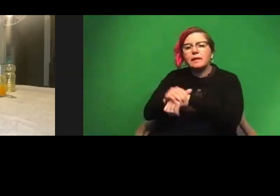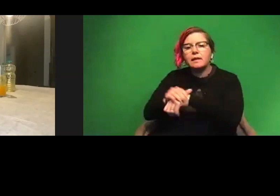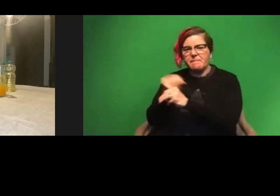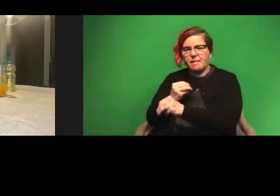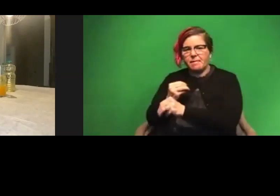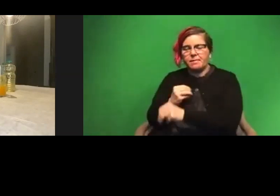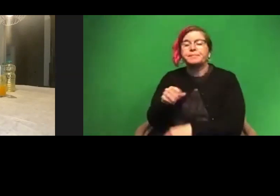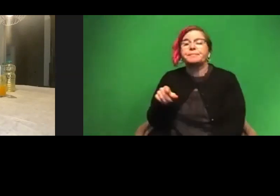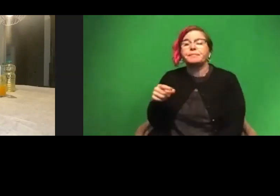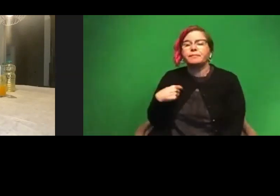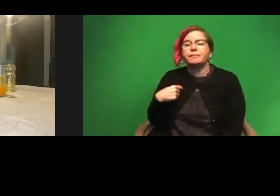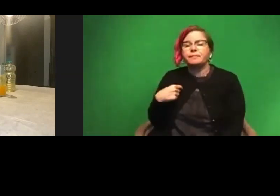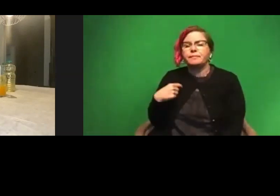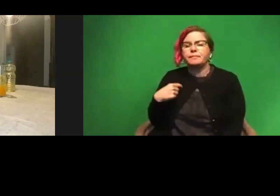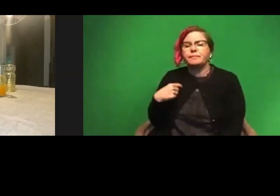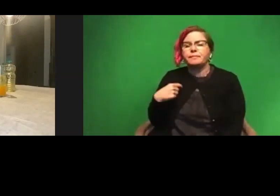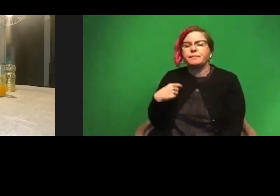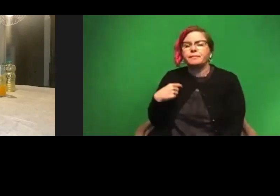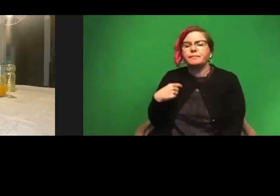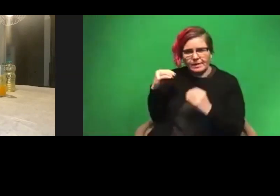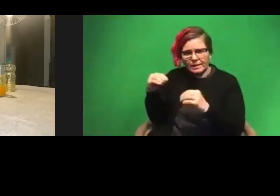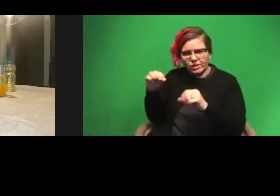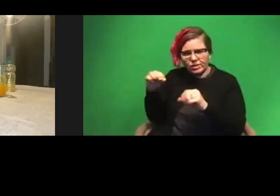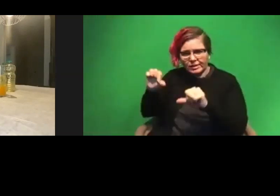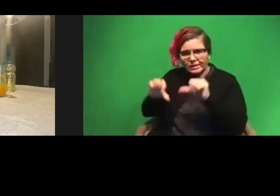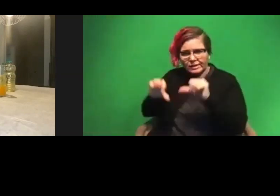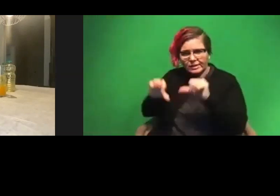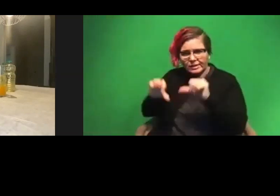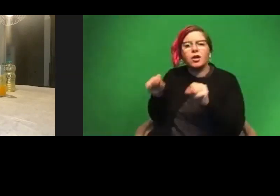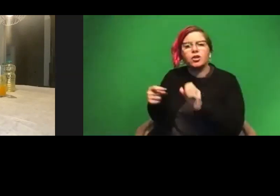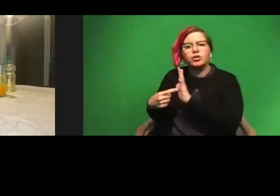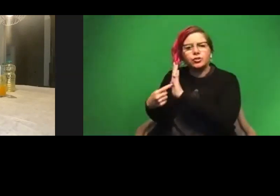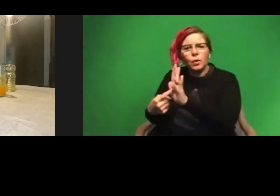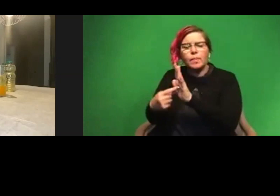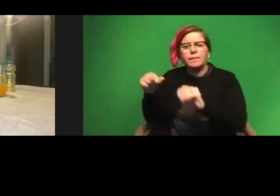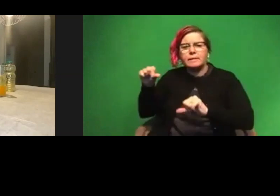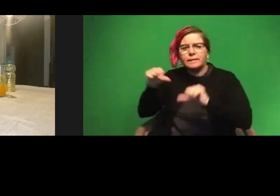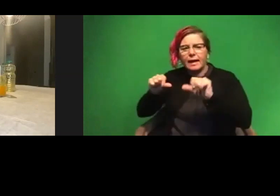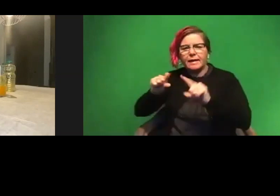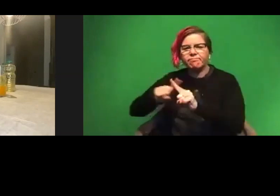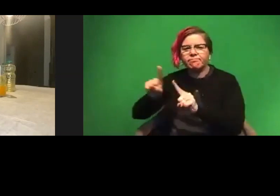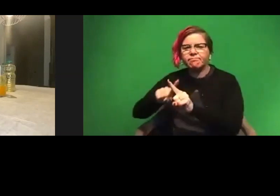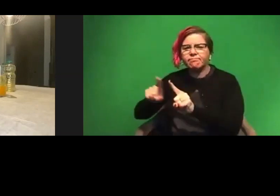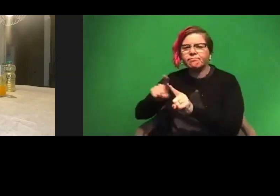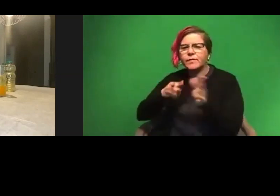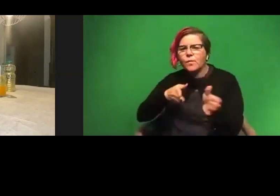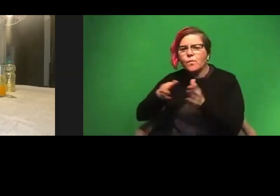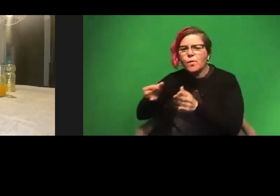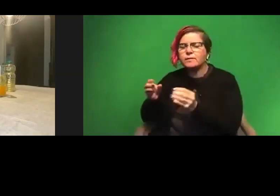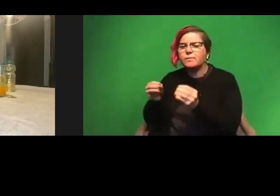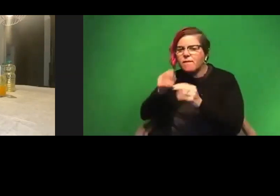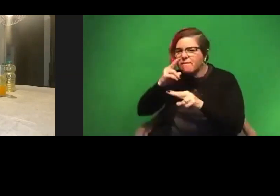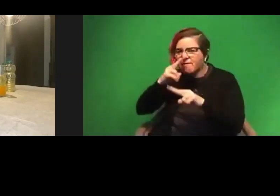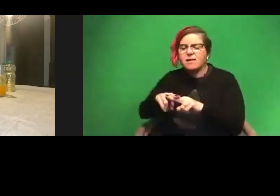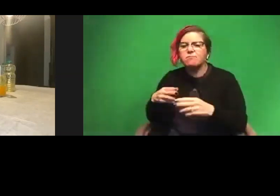realized that while I was teaching them the science, I was able to show them science in different ways that made it fun for them. So